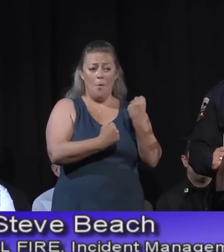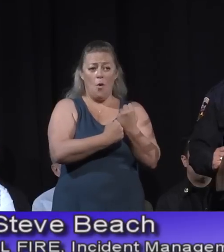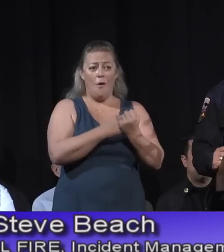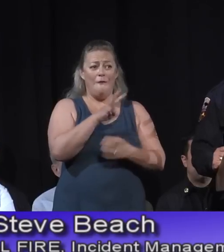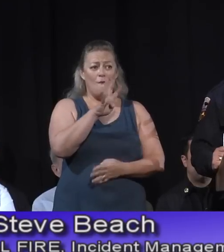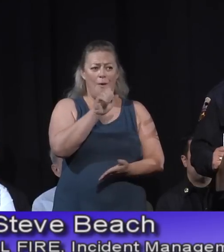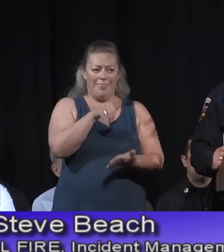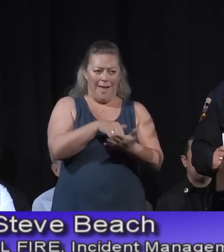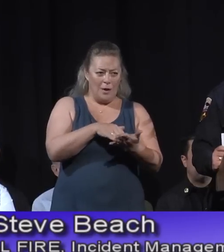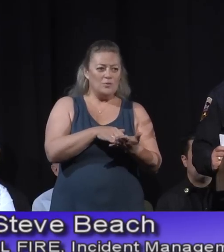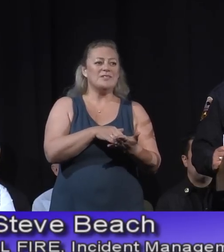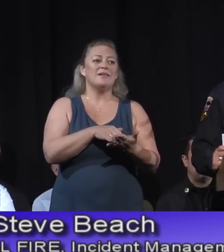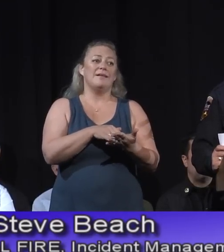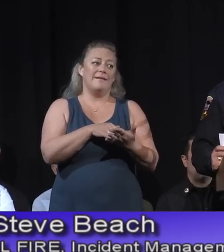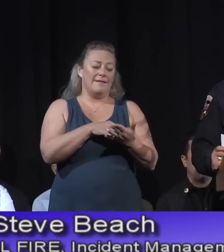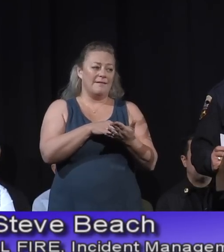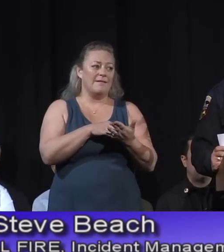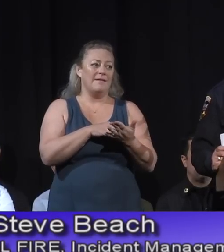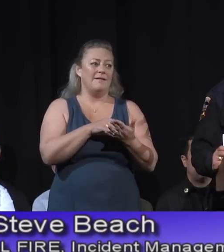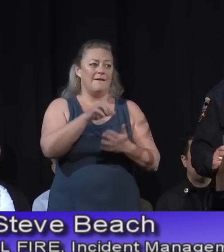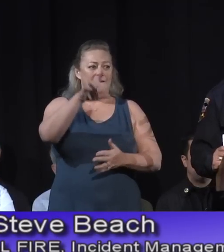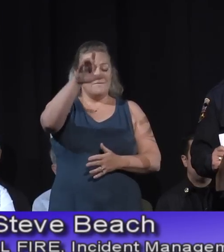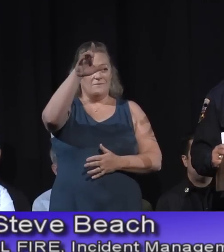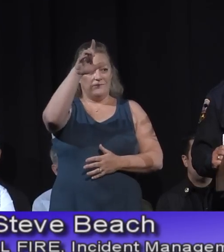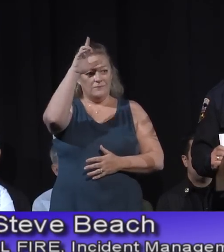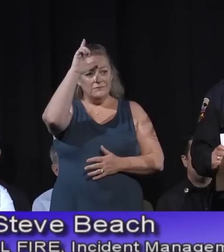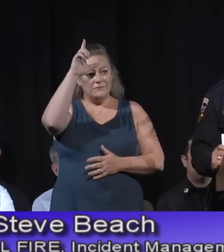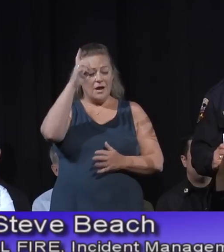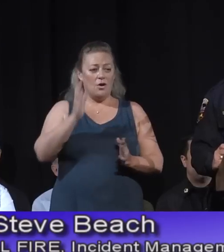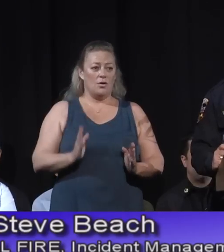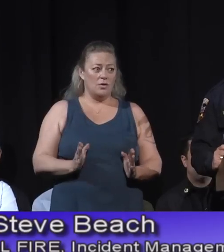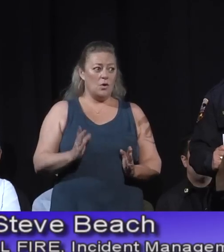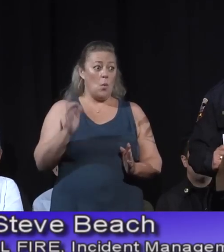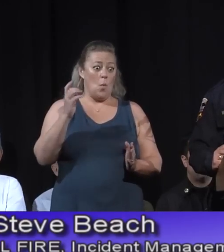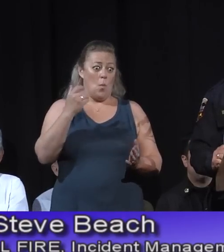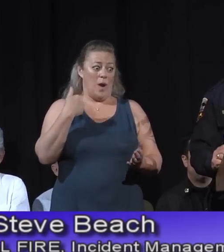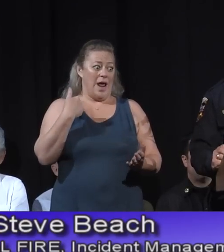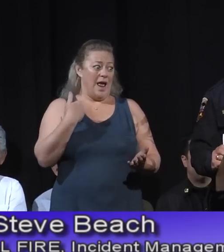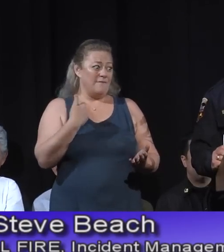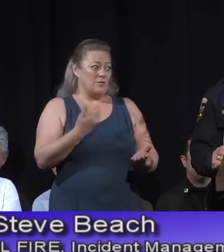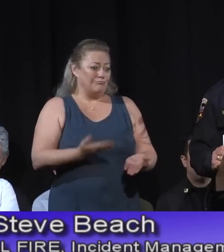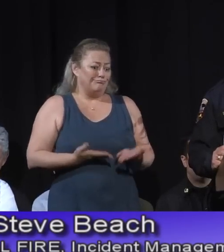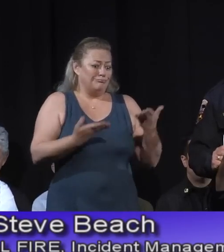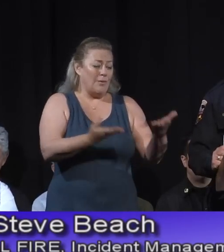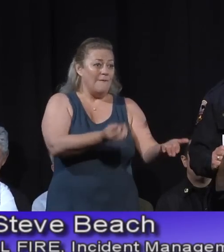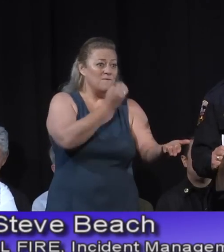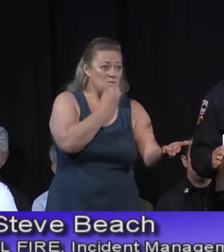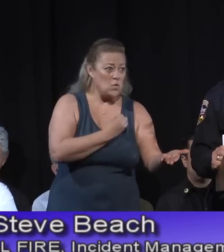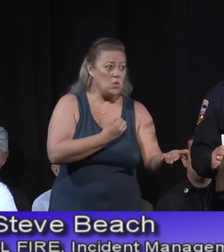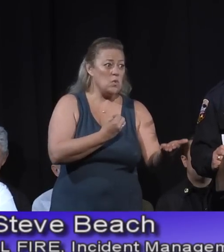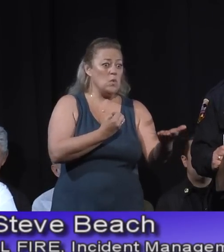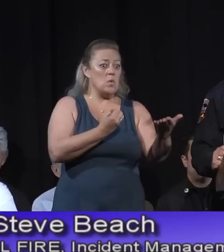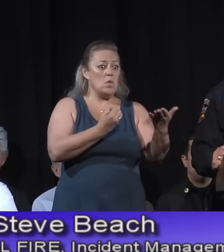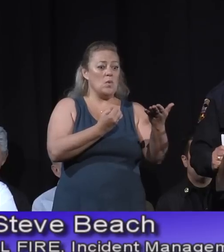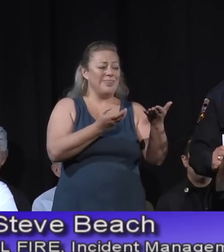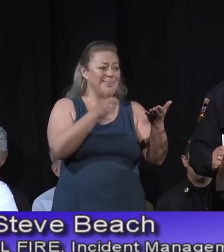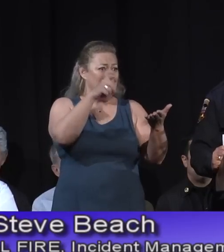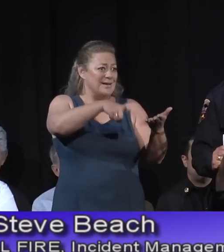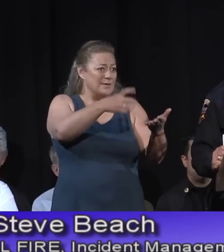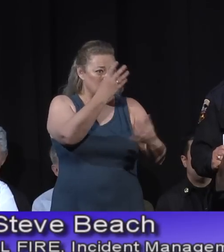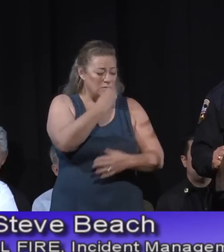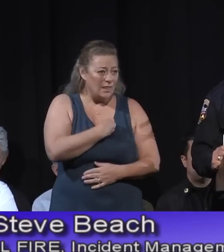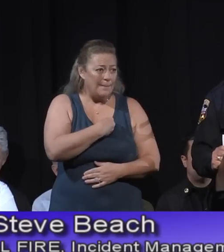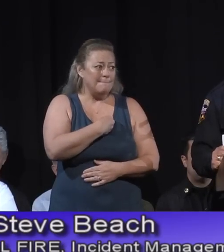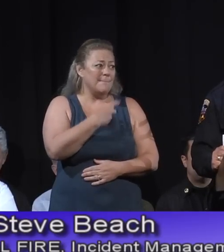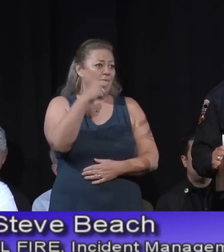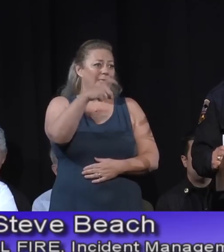We have to feed them, we have to sleep them, shower them, provide them logistical support and everything that